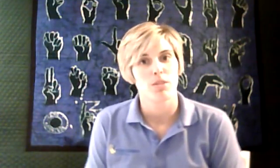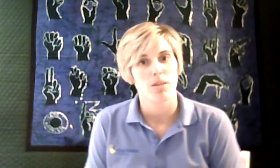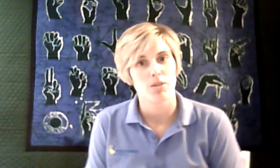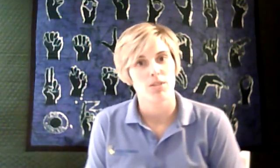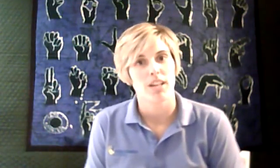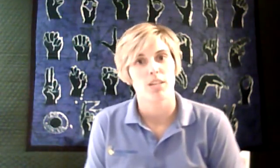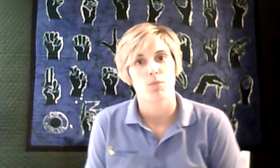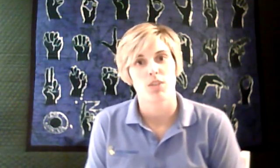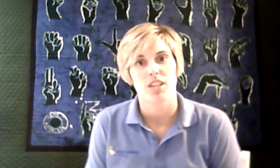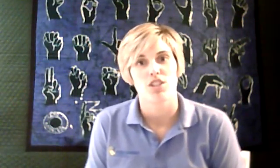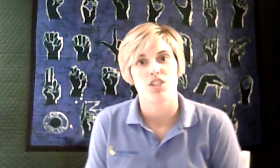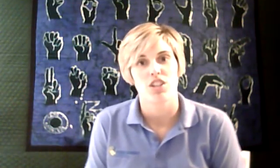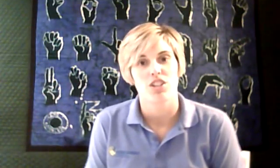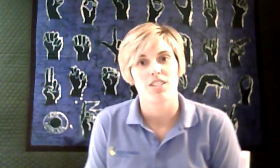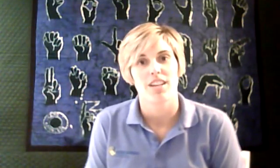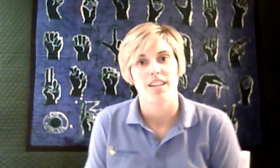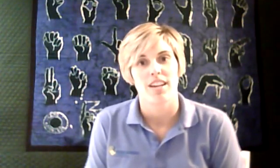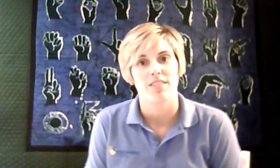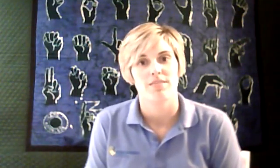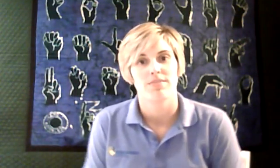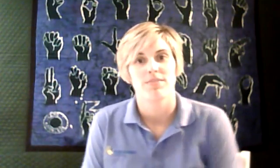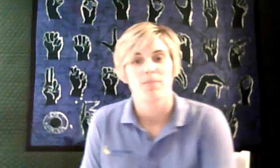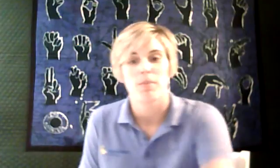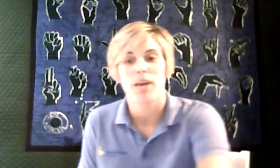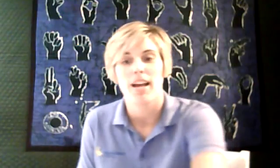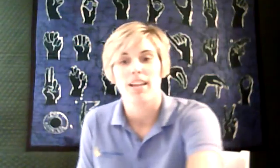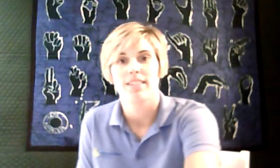.communicationjunction.net. Bye-bye. Bye-bye.